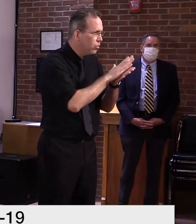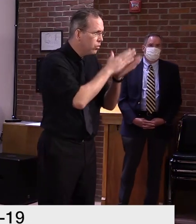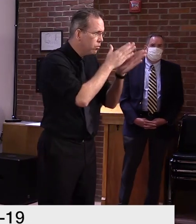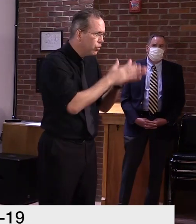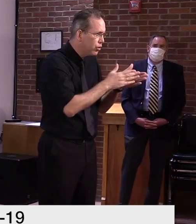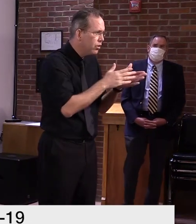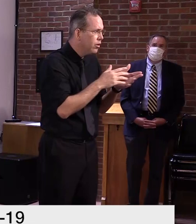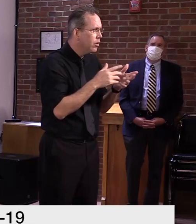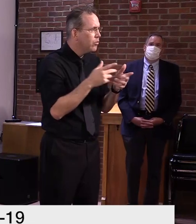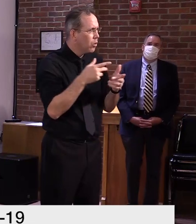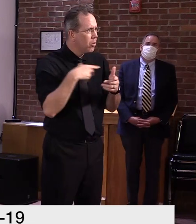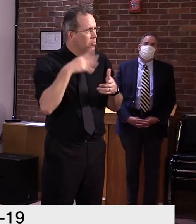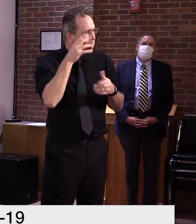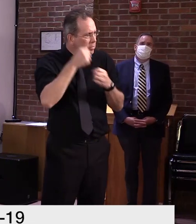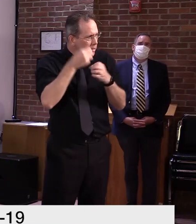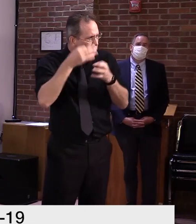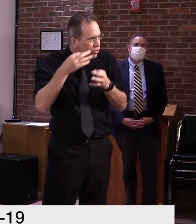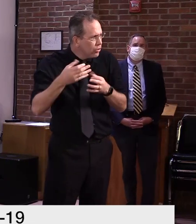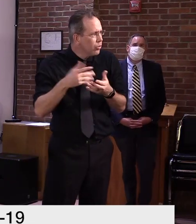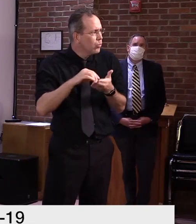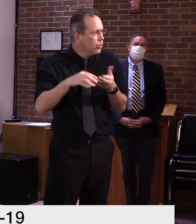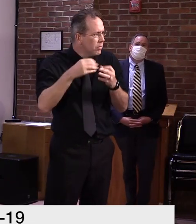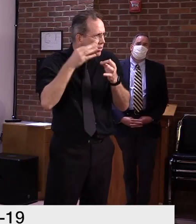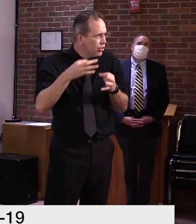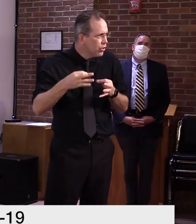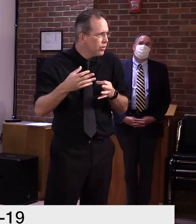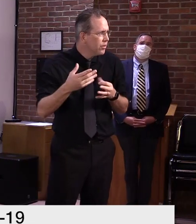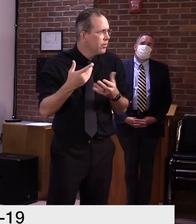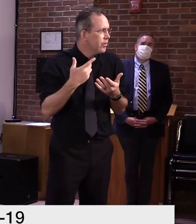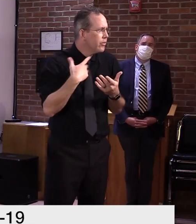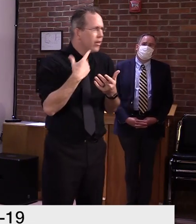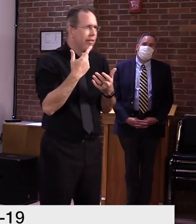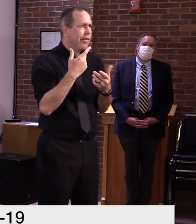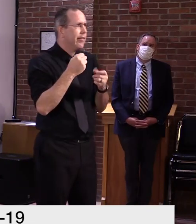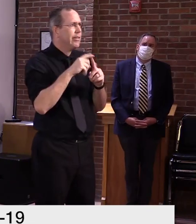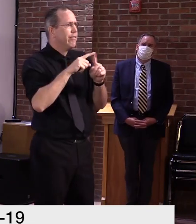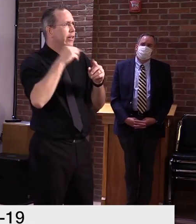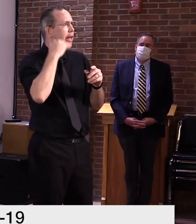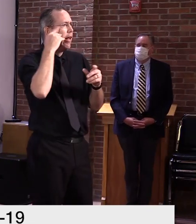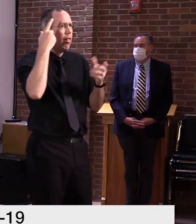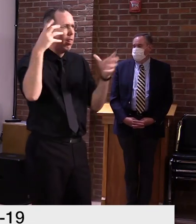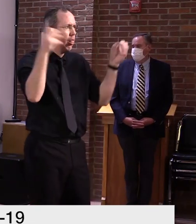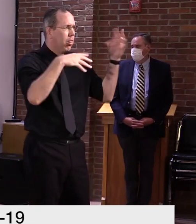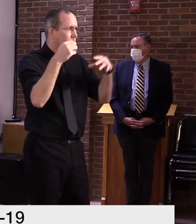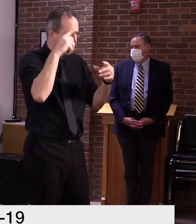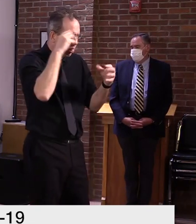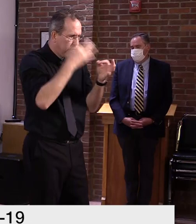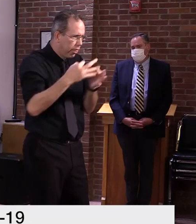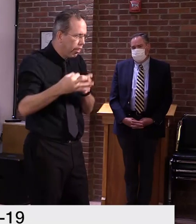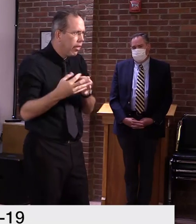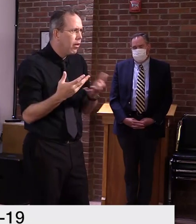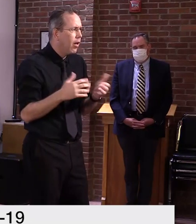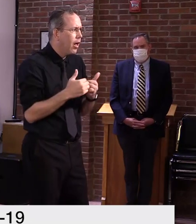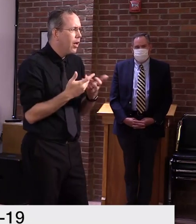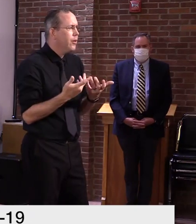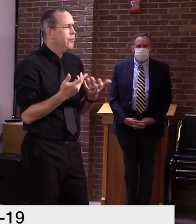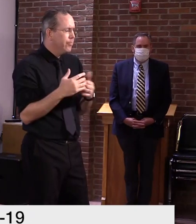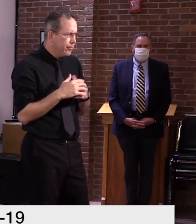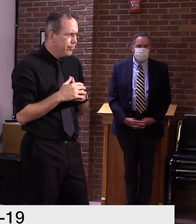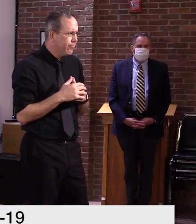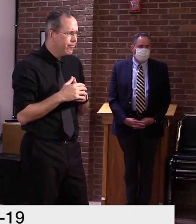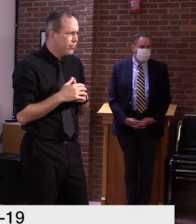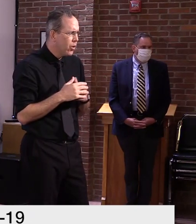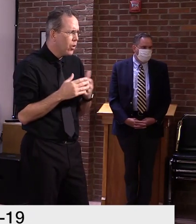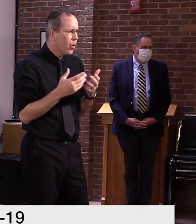from a two-headed dragon's point of view or, or a seven-headed dragon's point of view. Um, what can you, what can you say to, you know,